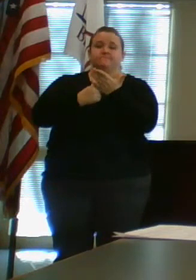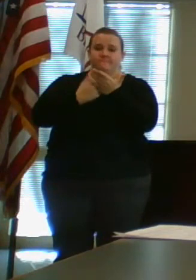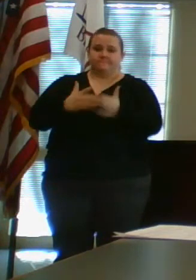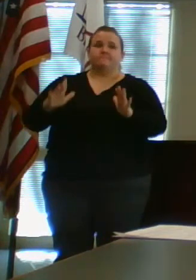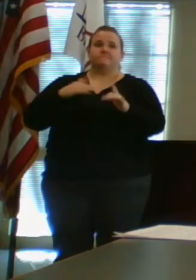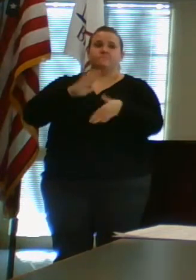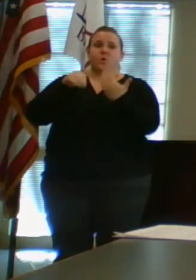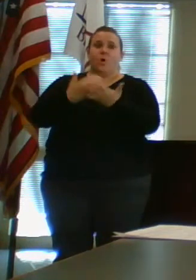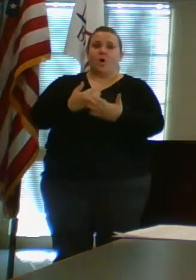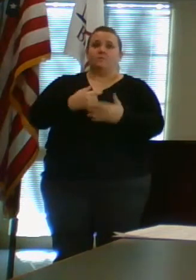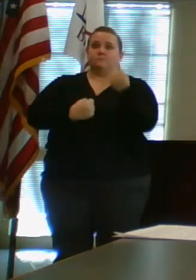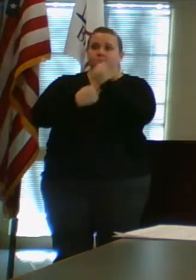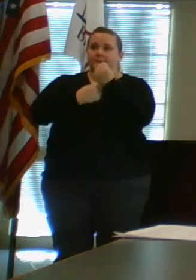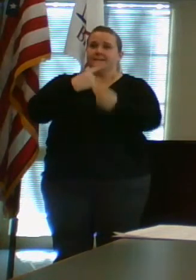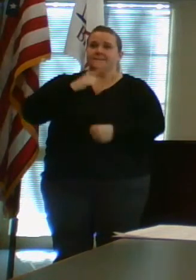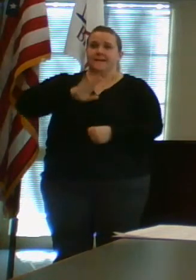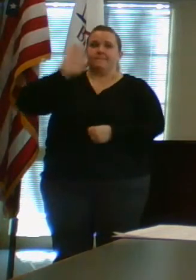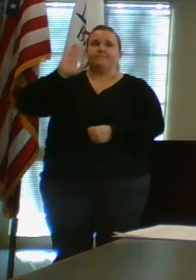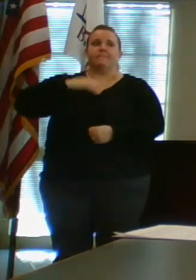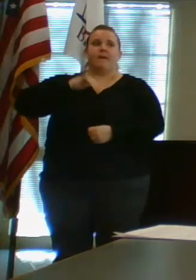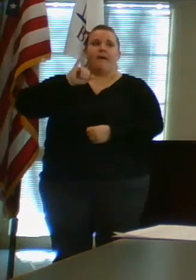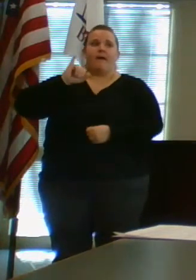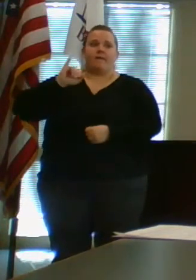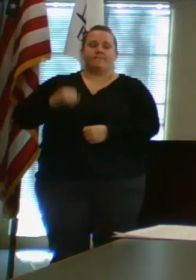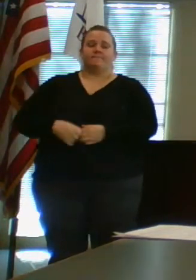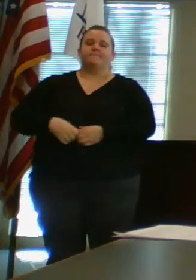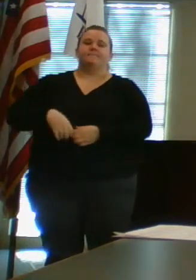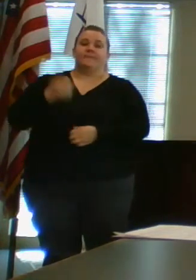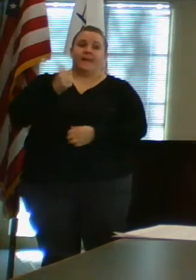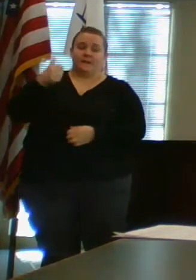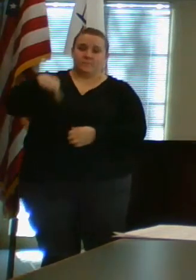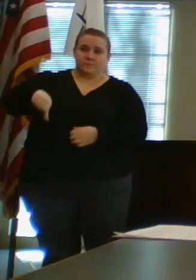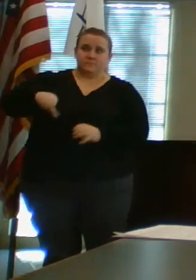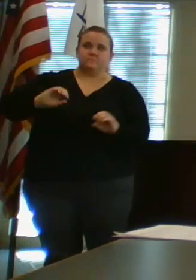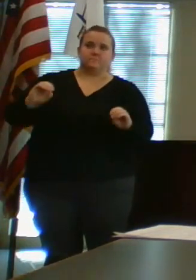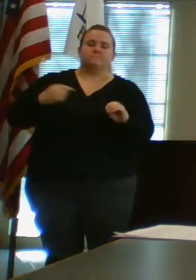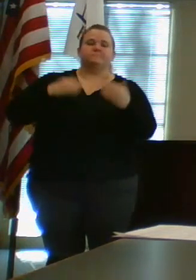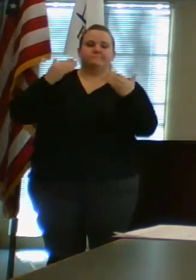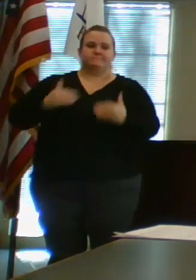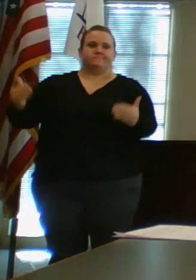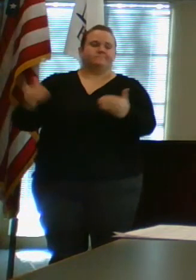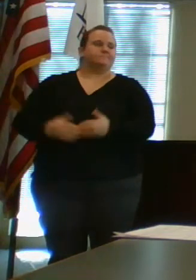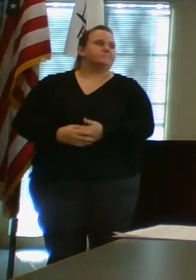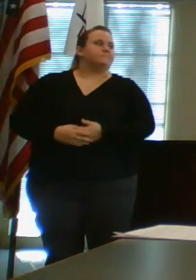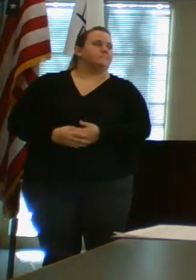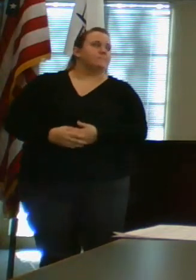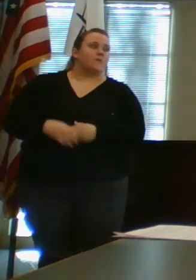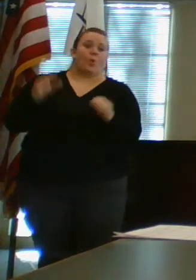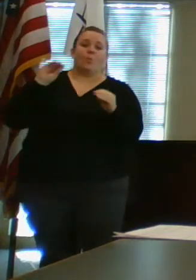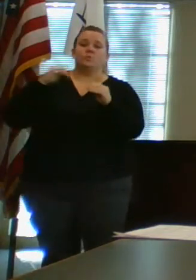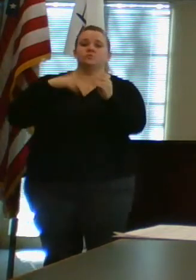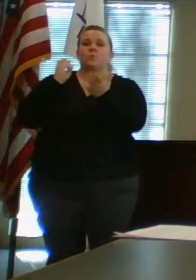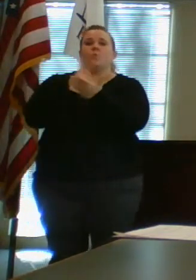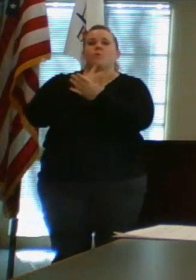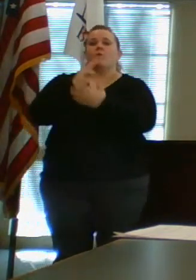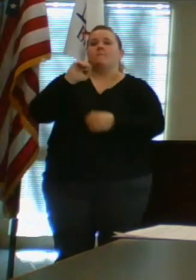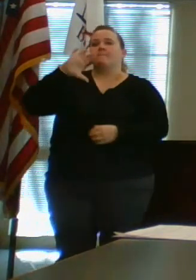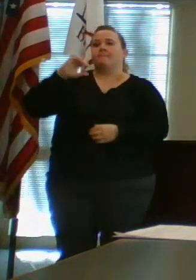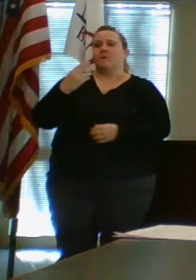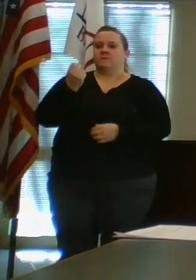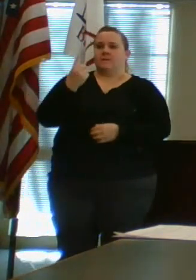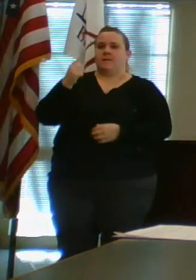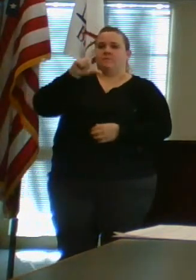All in favor signify by saying aye. Aye. Any nays? Motion carried. Is a motion to approve the March 11,